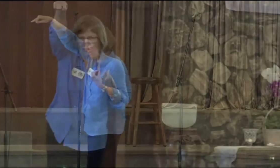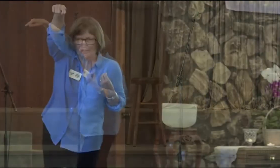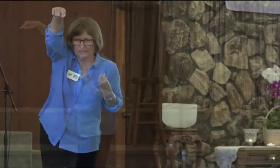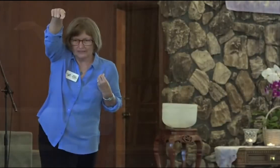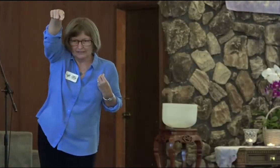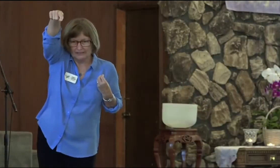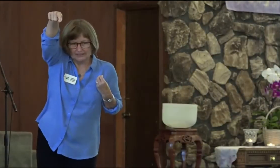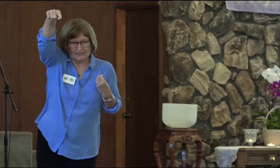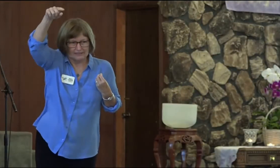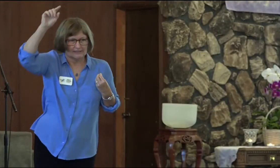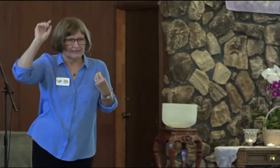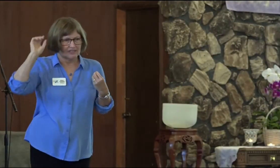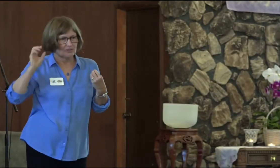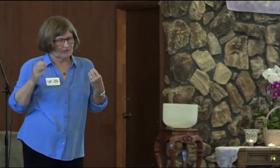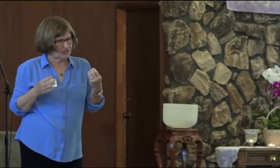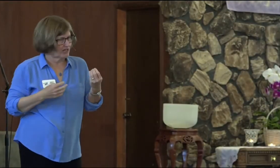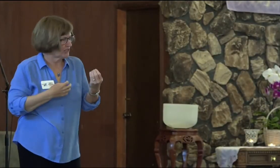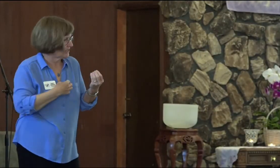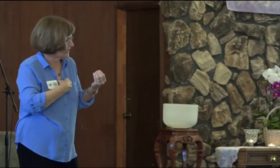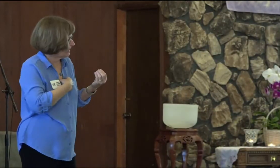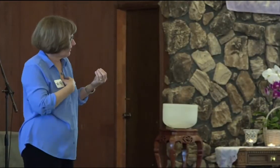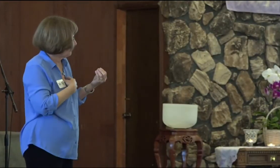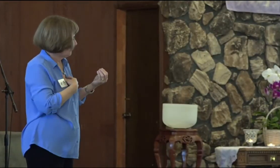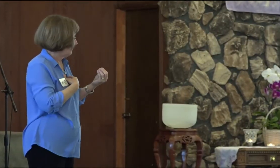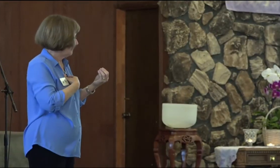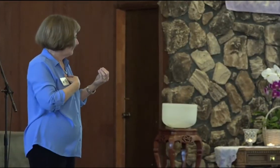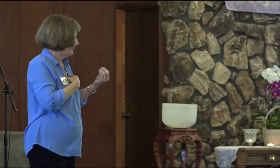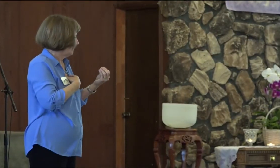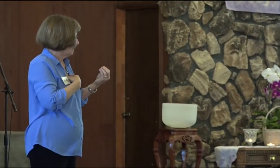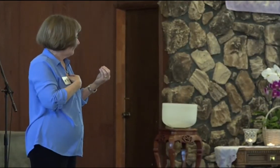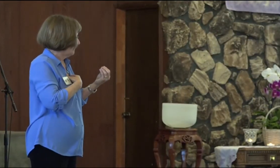there until we've changed in here.